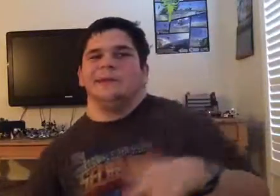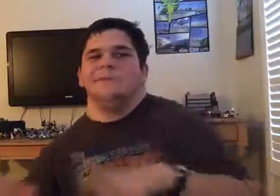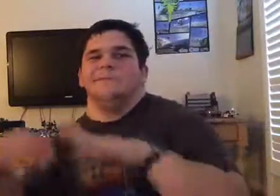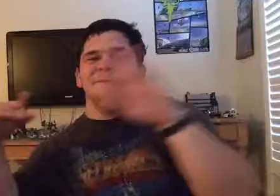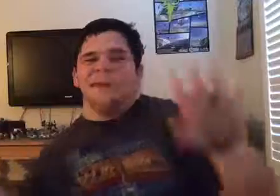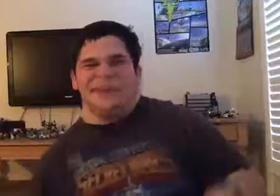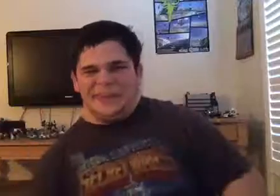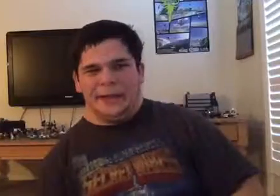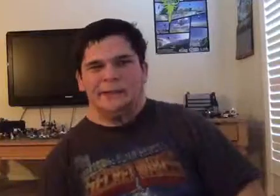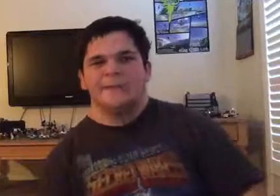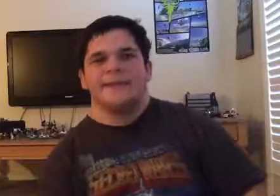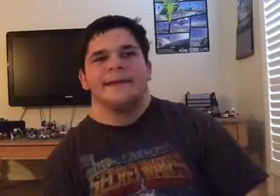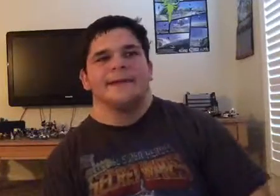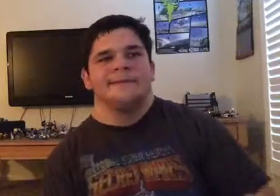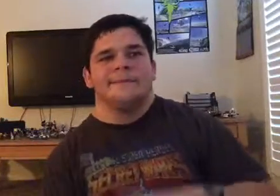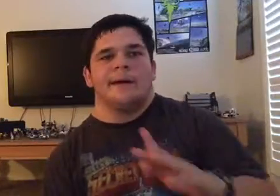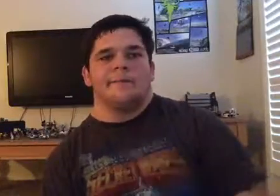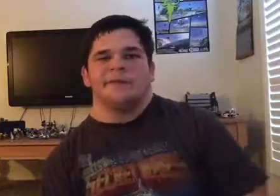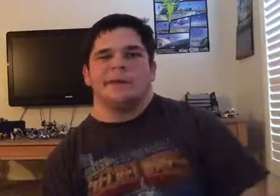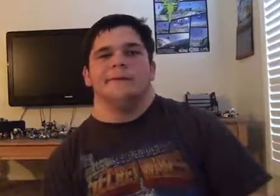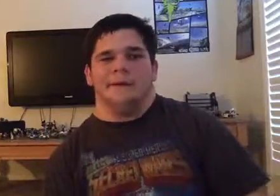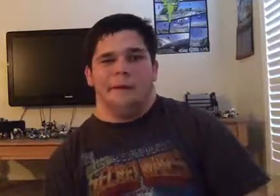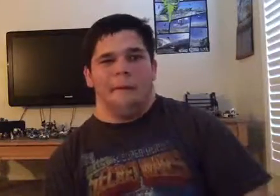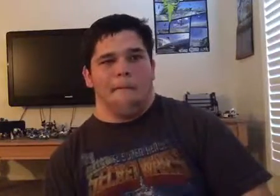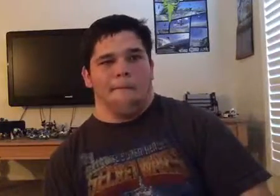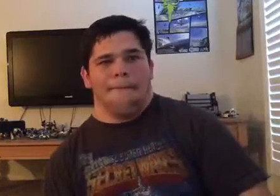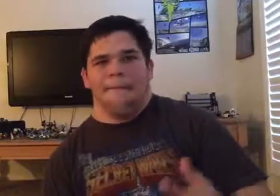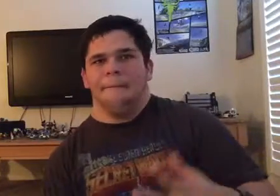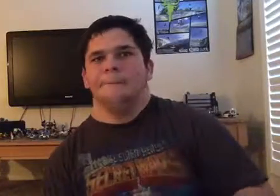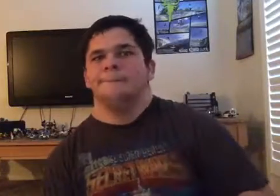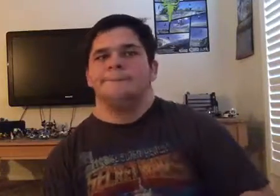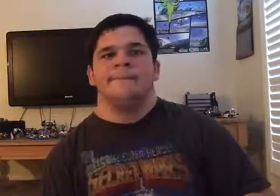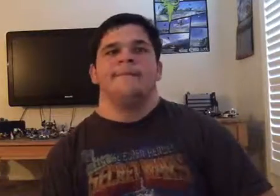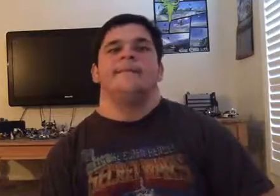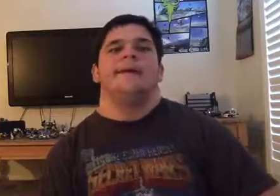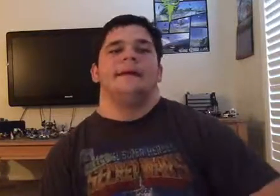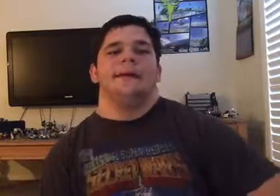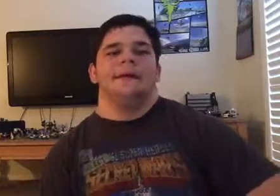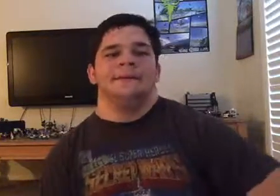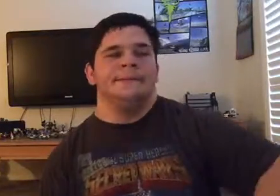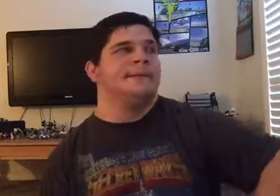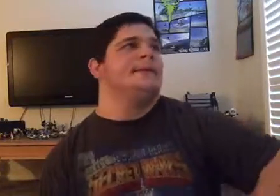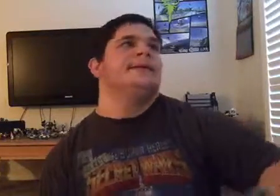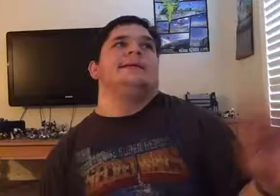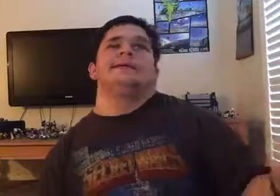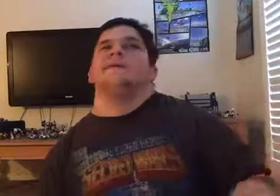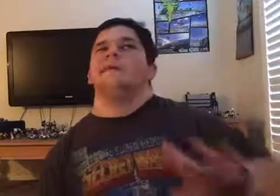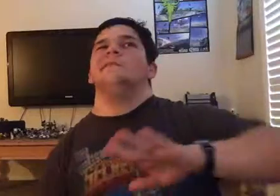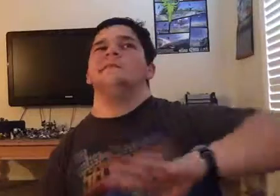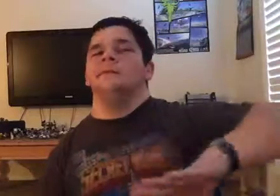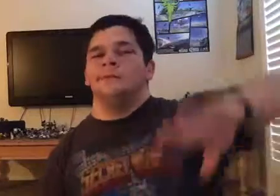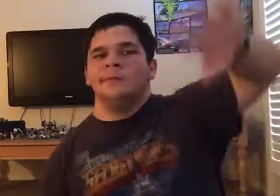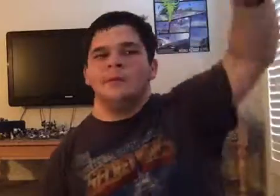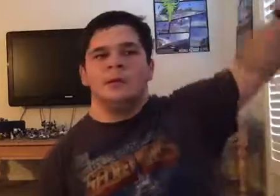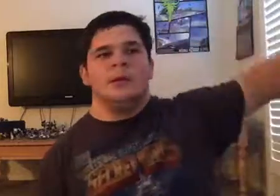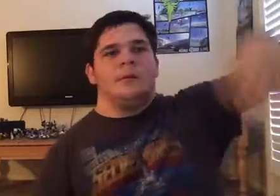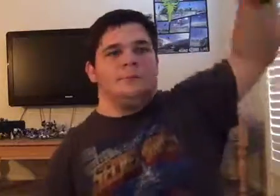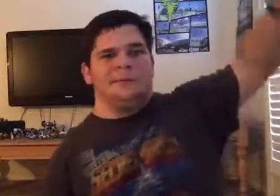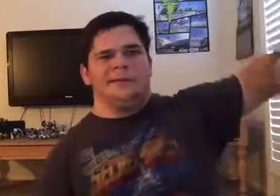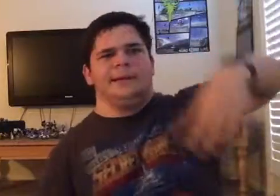new main center thing, I forget what it's called, but um, and then so there would be